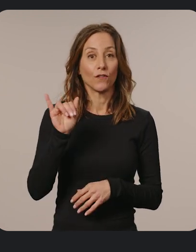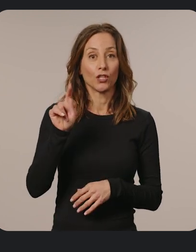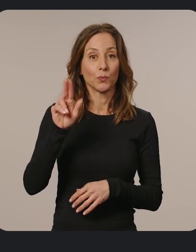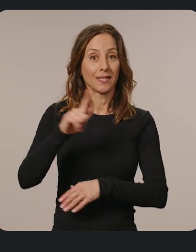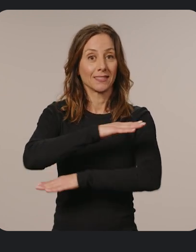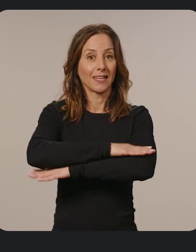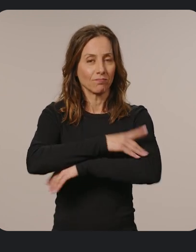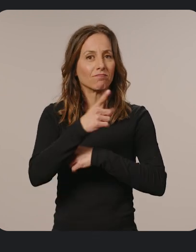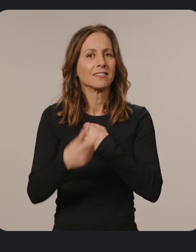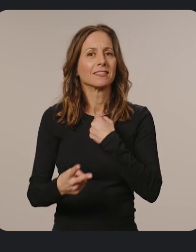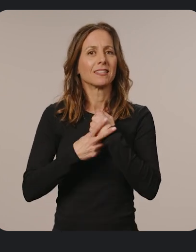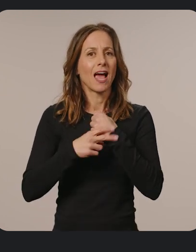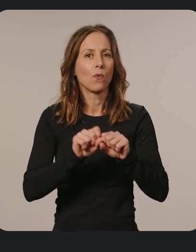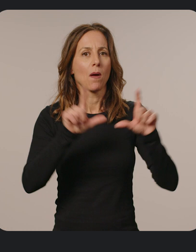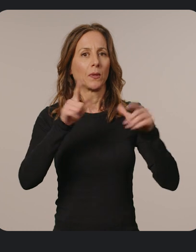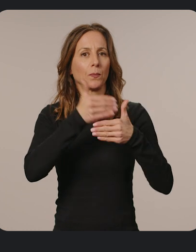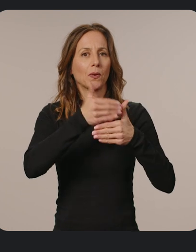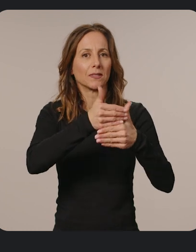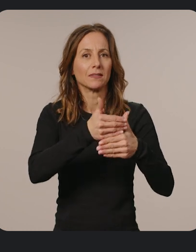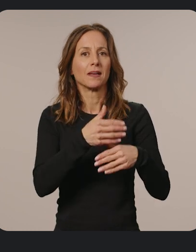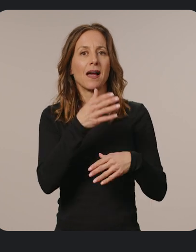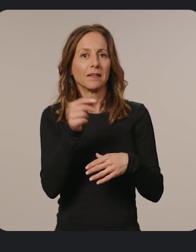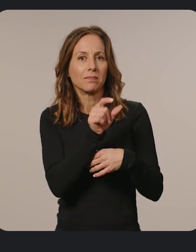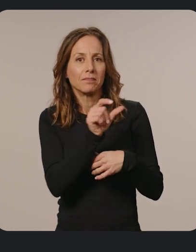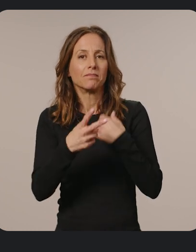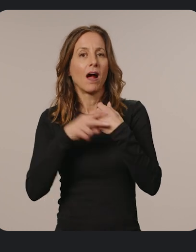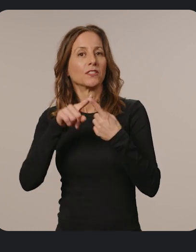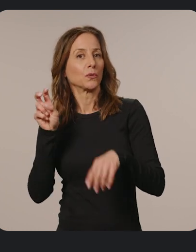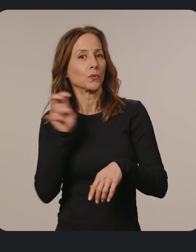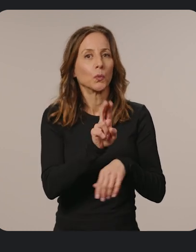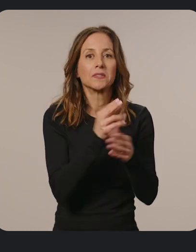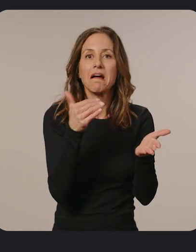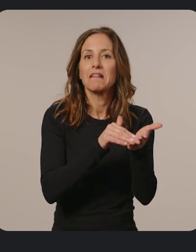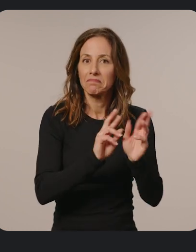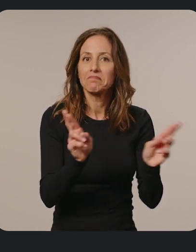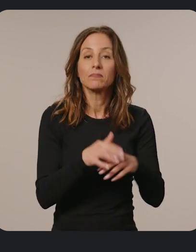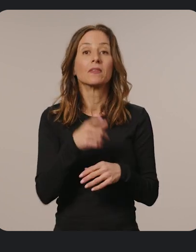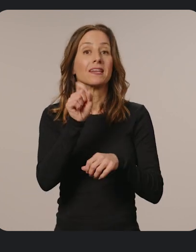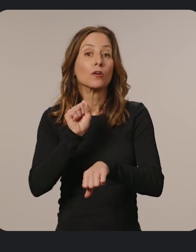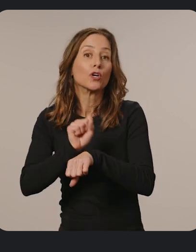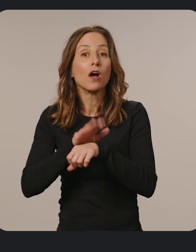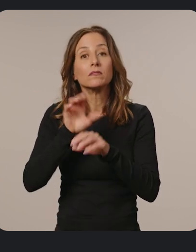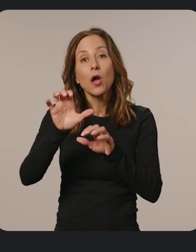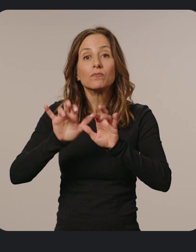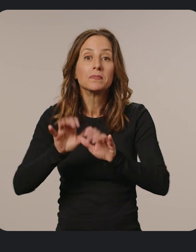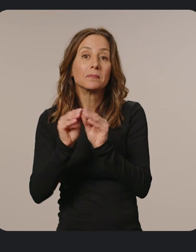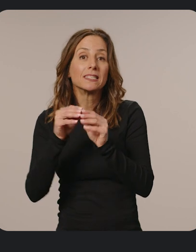virtual desks save open windows and tabs until you're ready to use them again. Get to work on your documents and meetings in the morning,